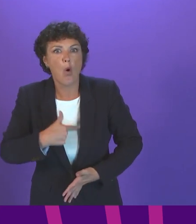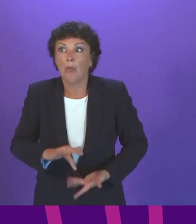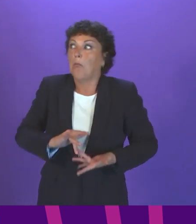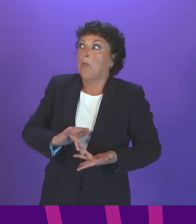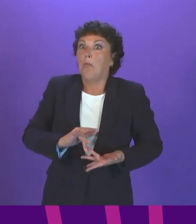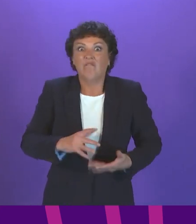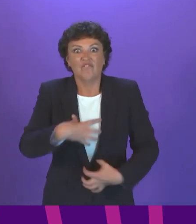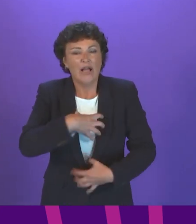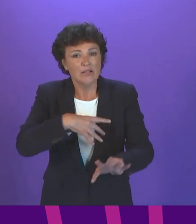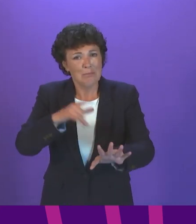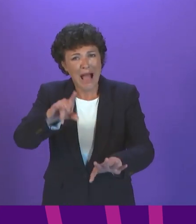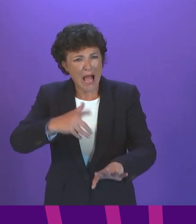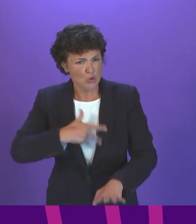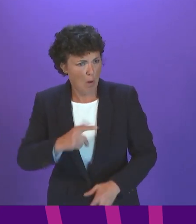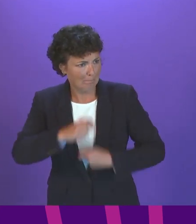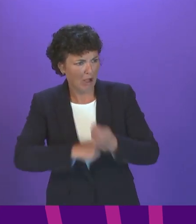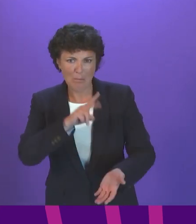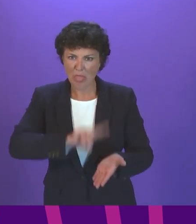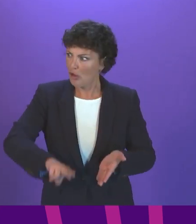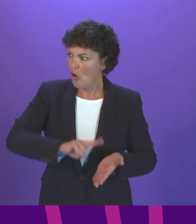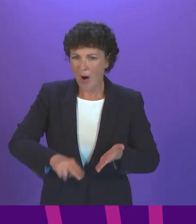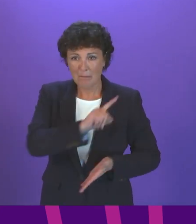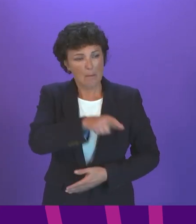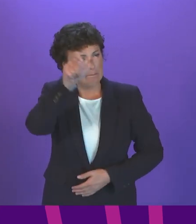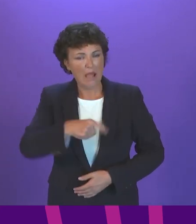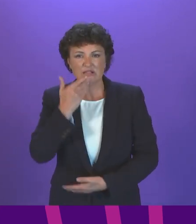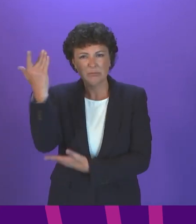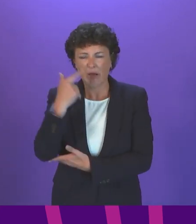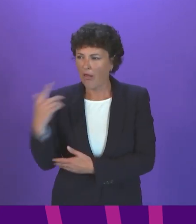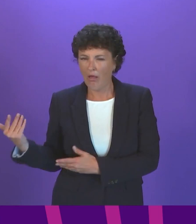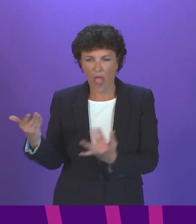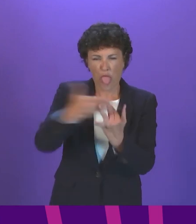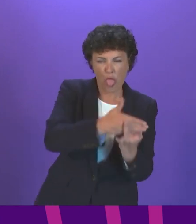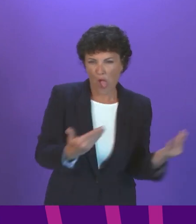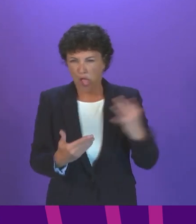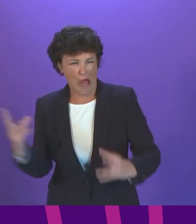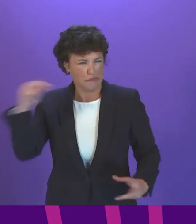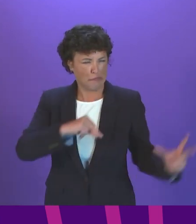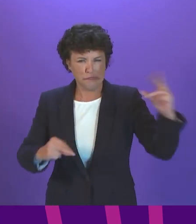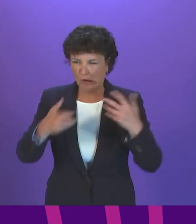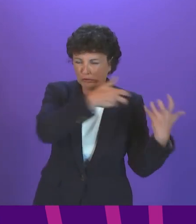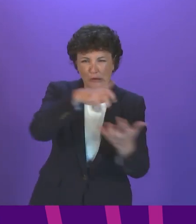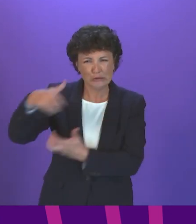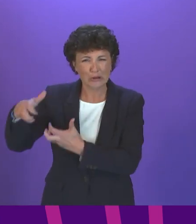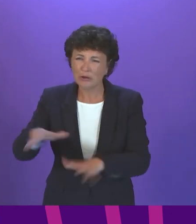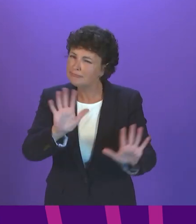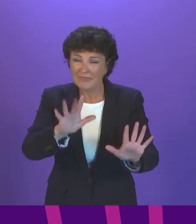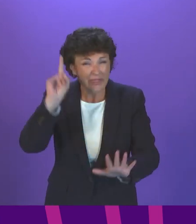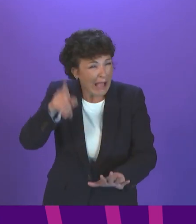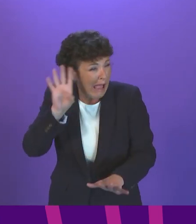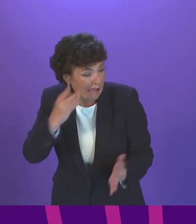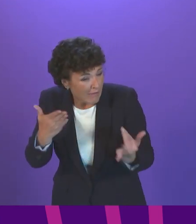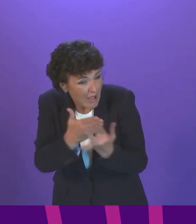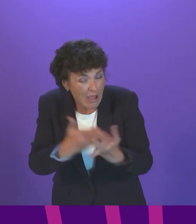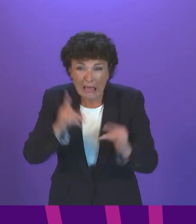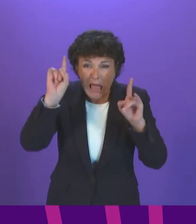do we want it to become the norm that when members are making a contribution others cannot hear the member properly, they can't hear interventions